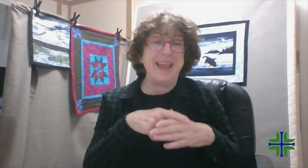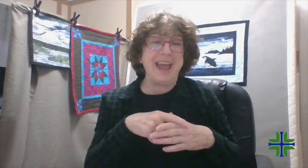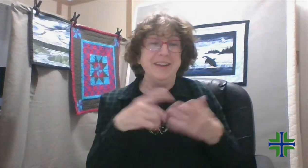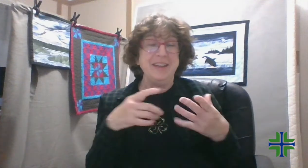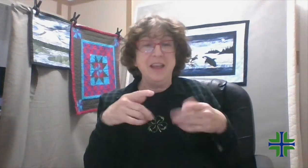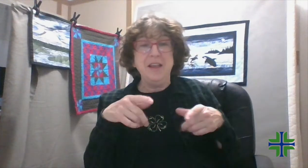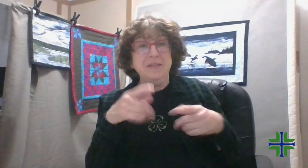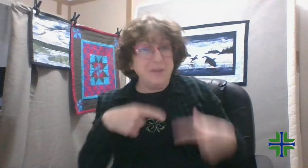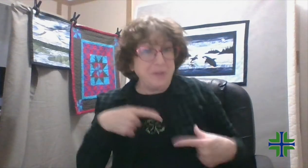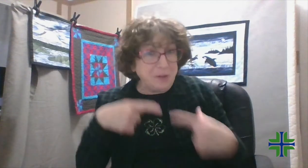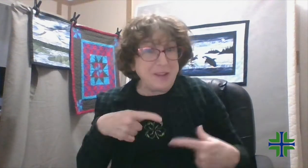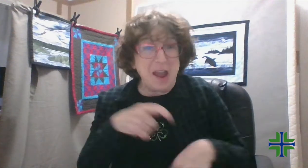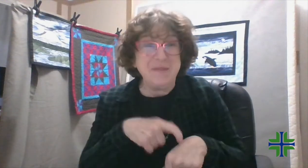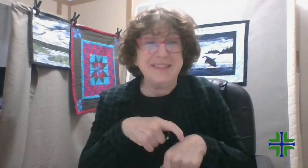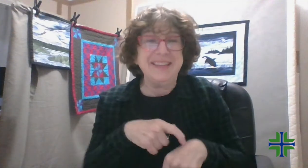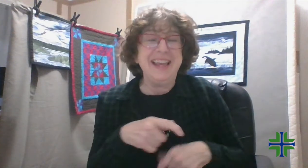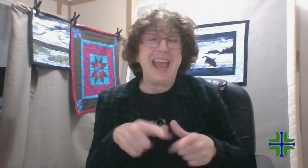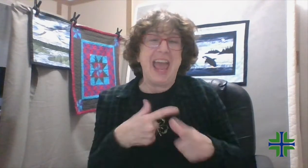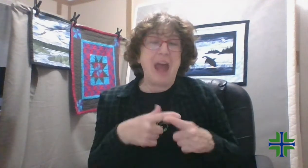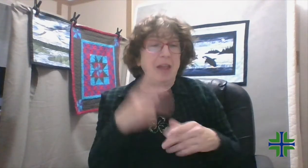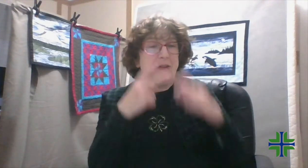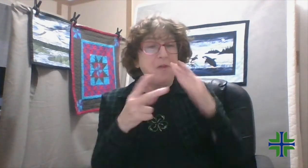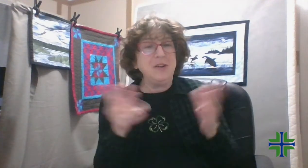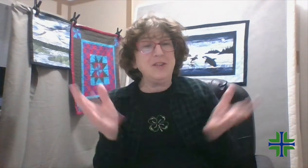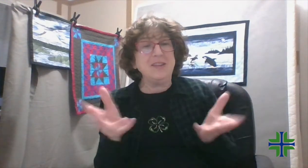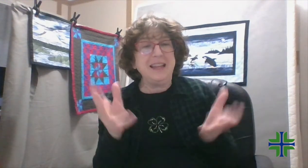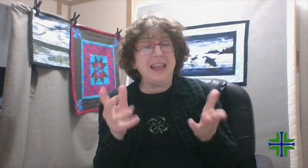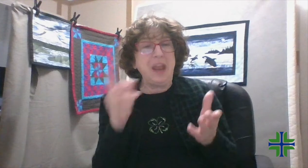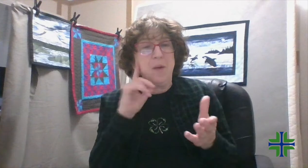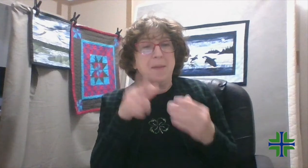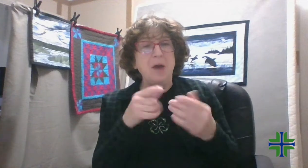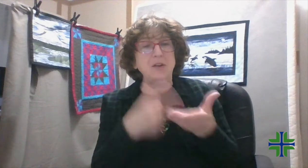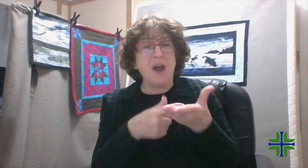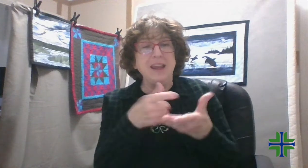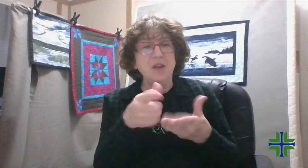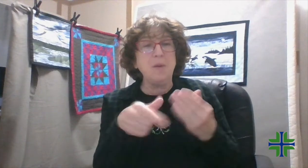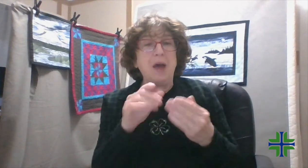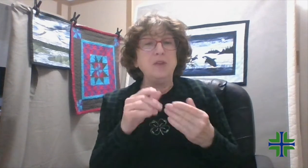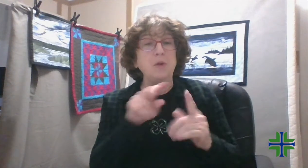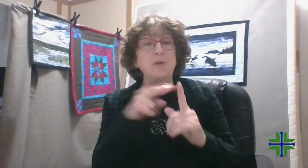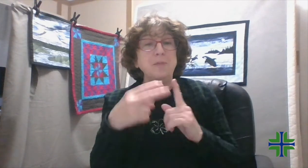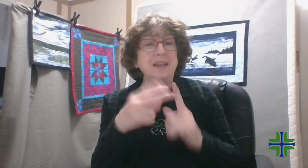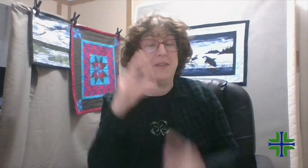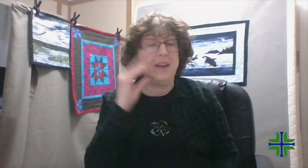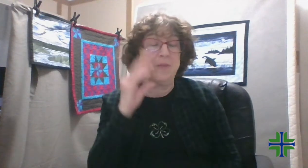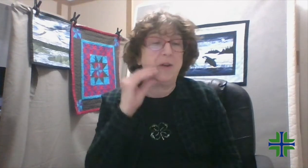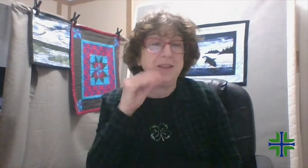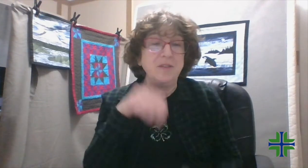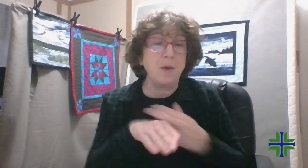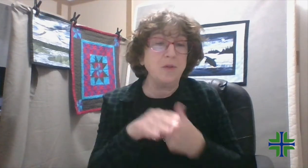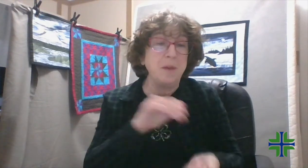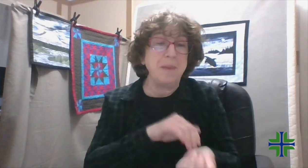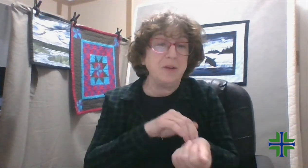times and difficult times. And I look forward to just hearing about and talking to you about your perspective and